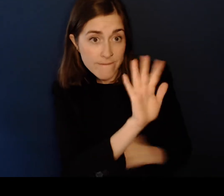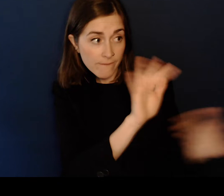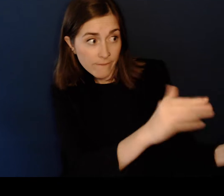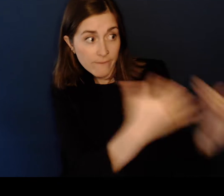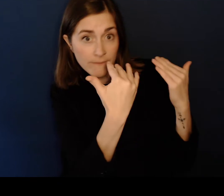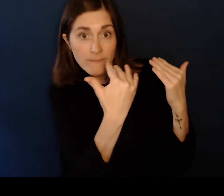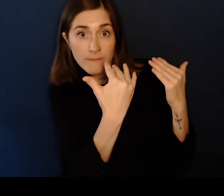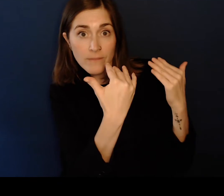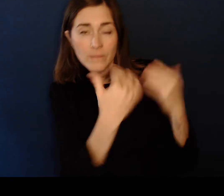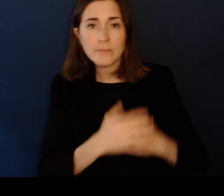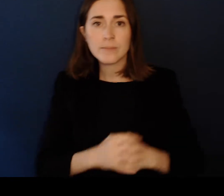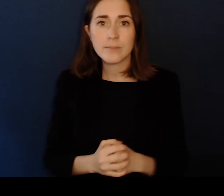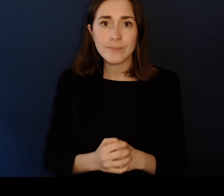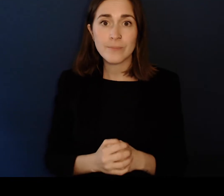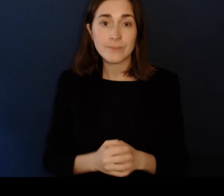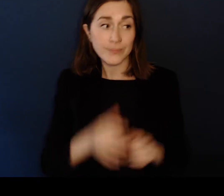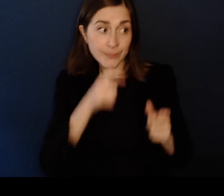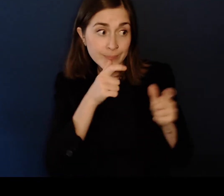Wave to get the person's attention